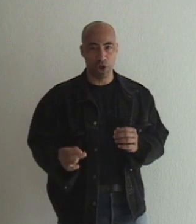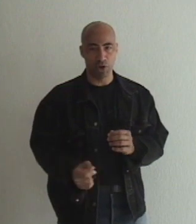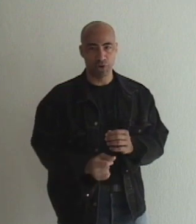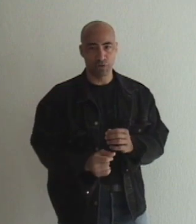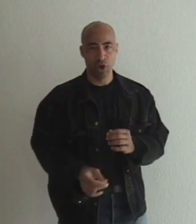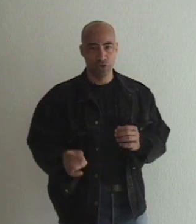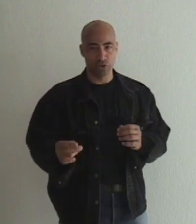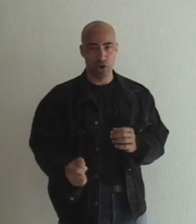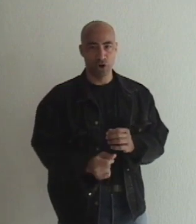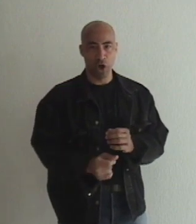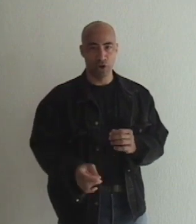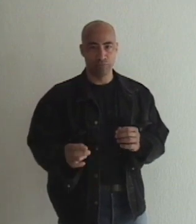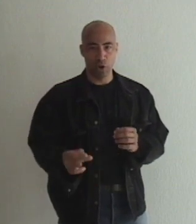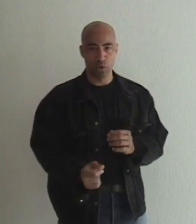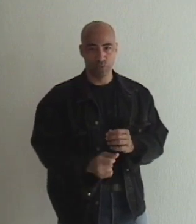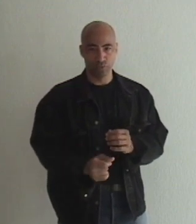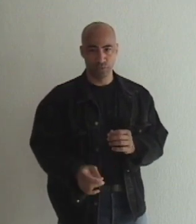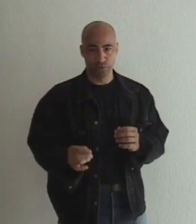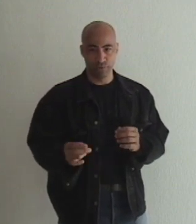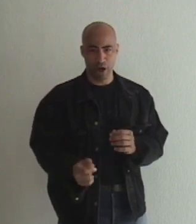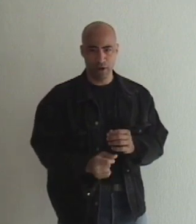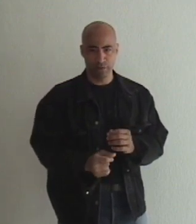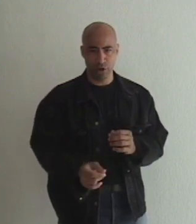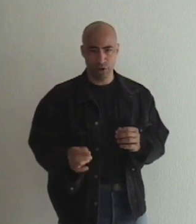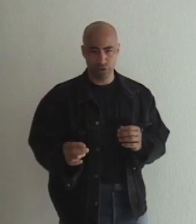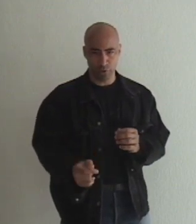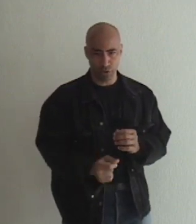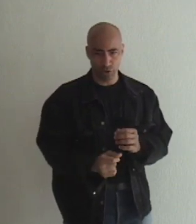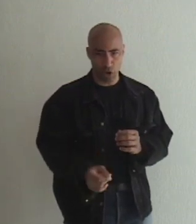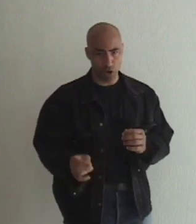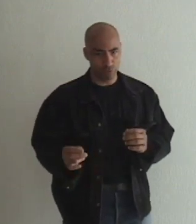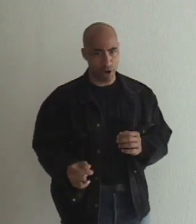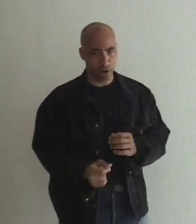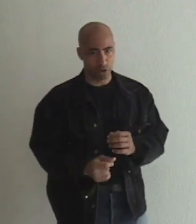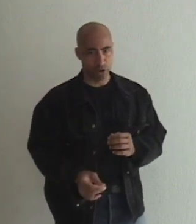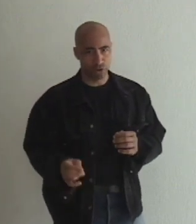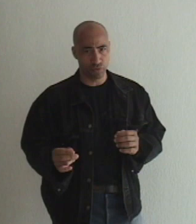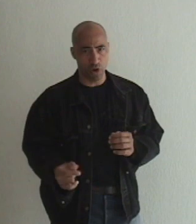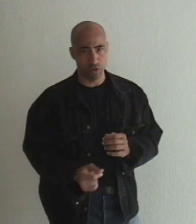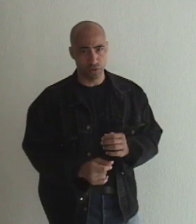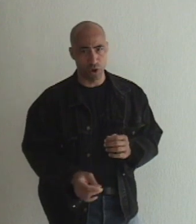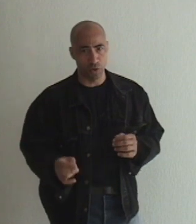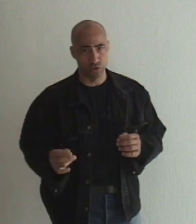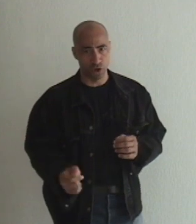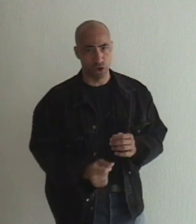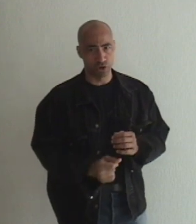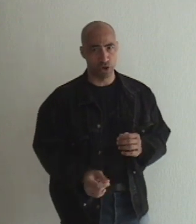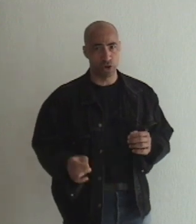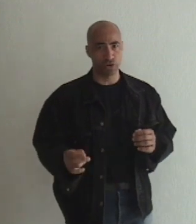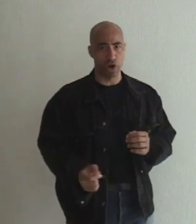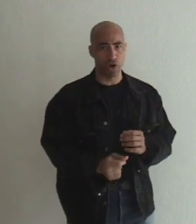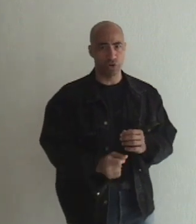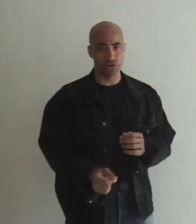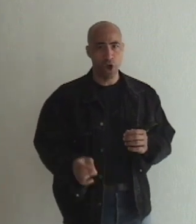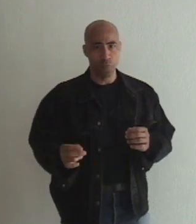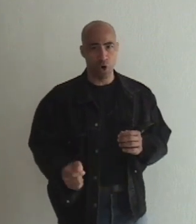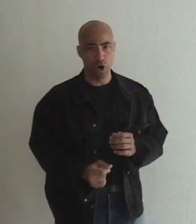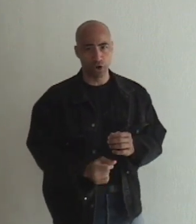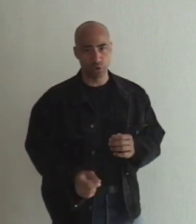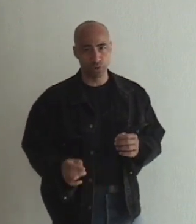blood Skin and bones, a mind goes weak and a back goes strong You load sixteen tons, what do you